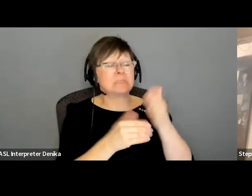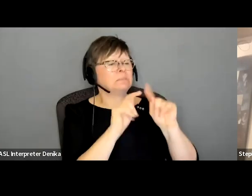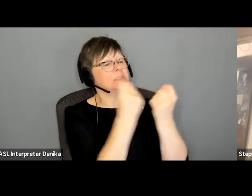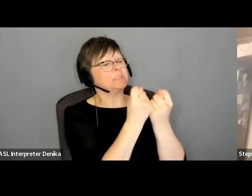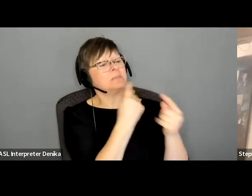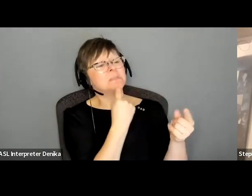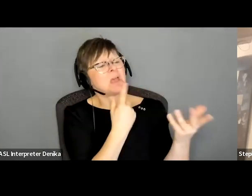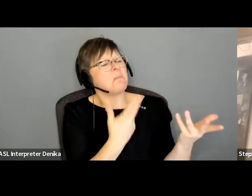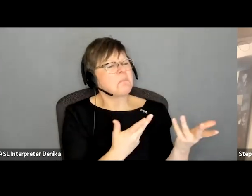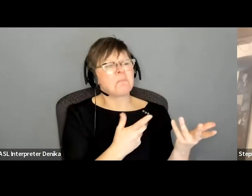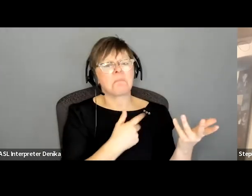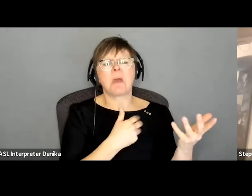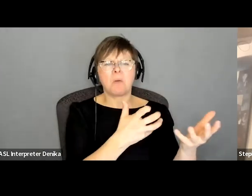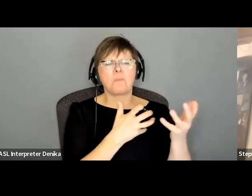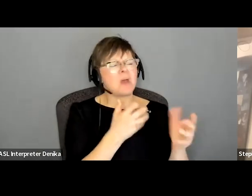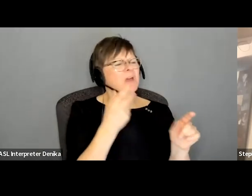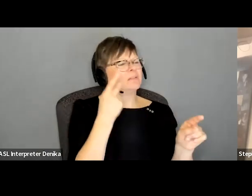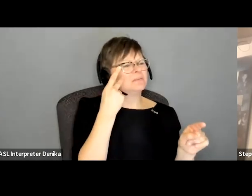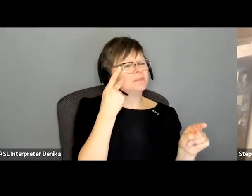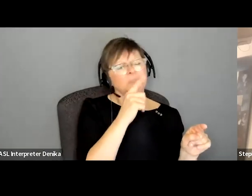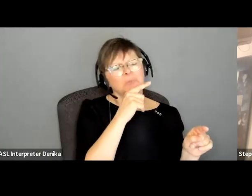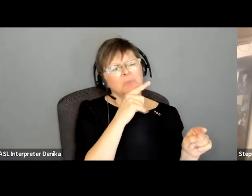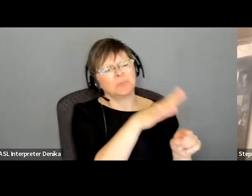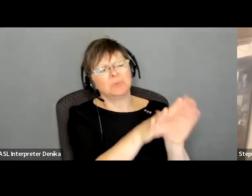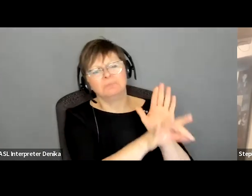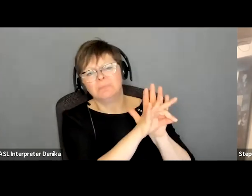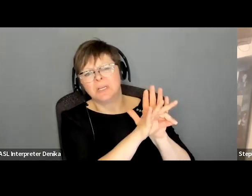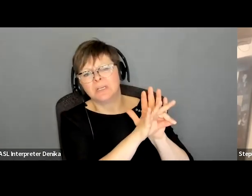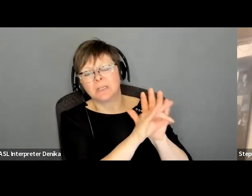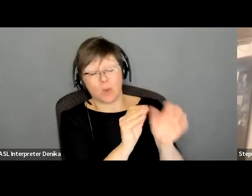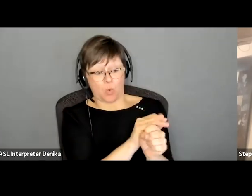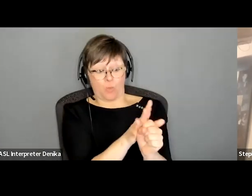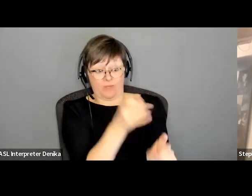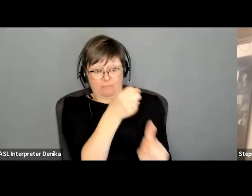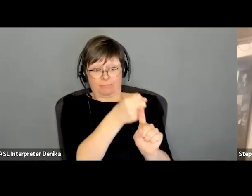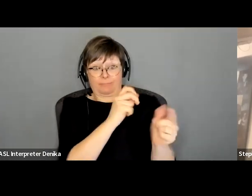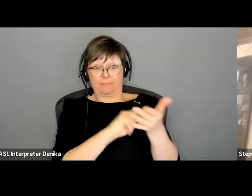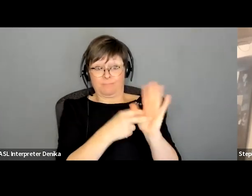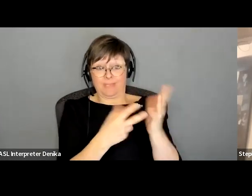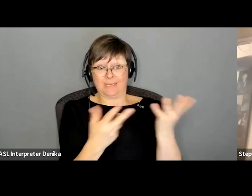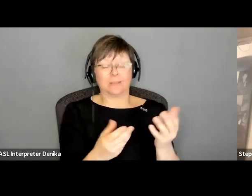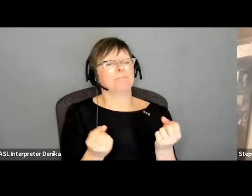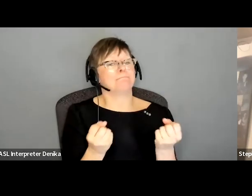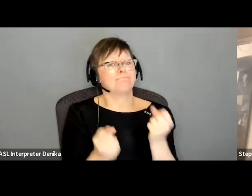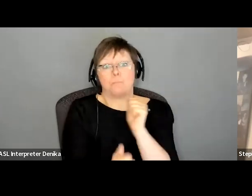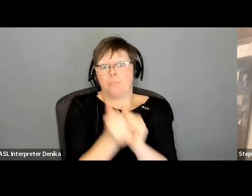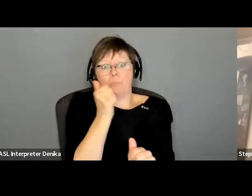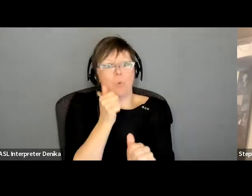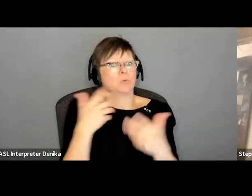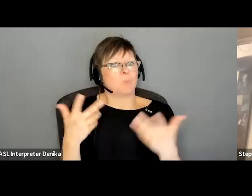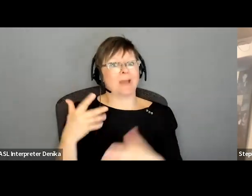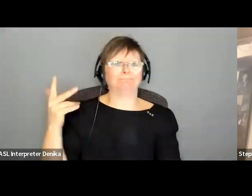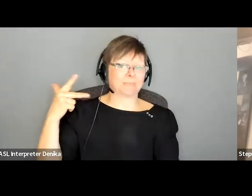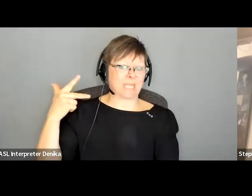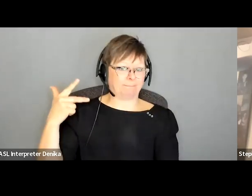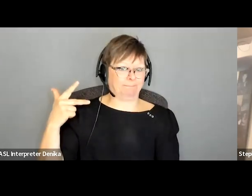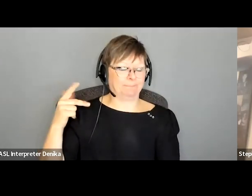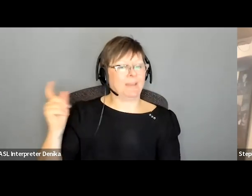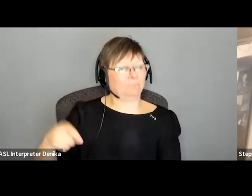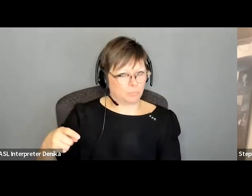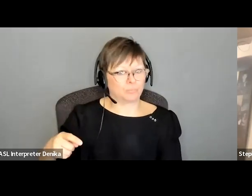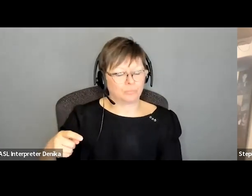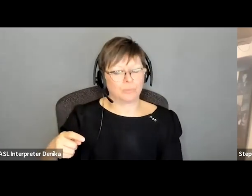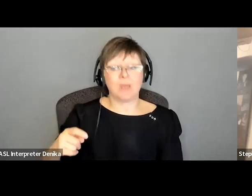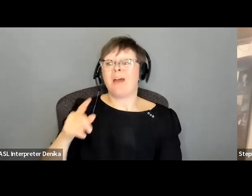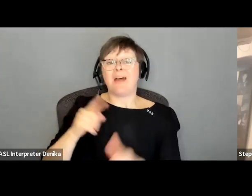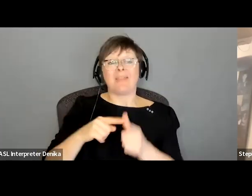you might like to see and then when covet hit a lot of it was being cast by tape or because the teams go off and start working